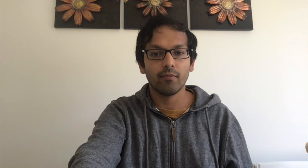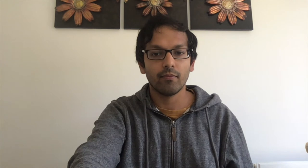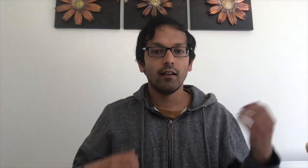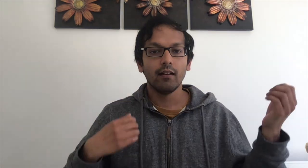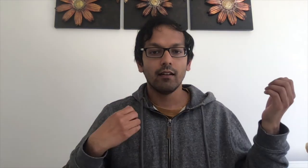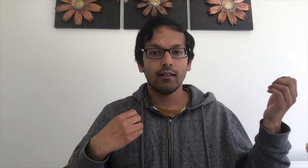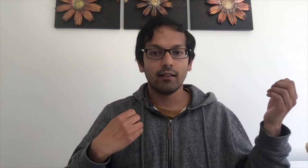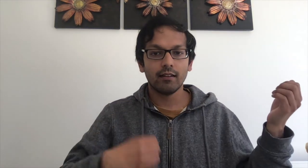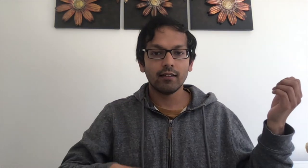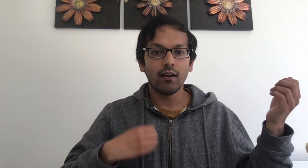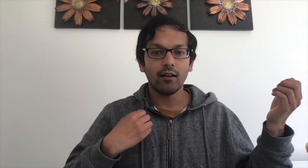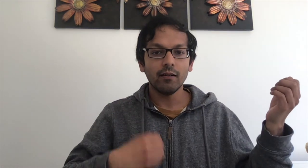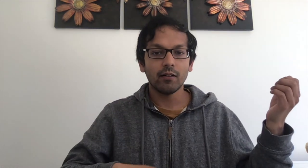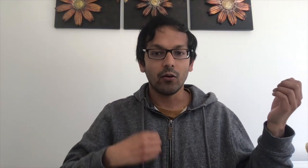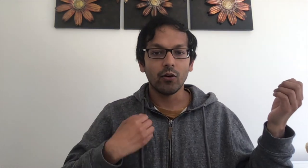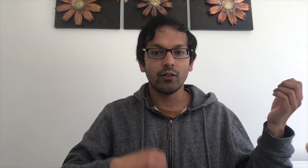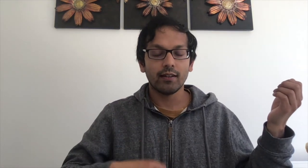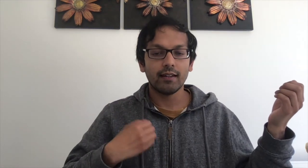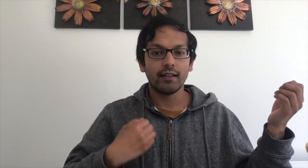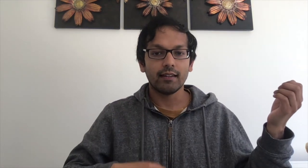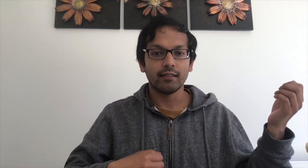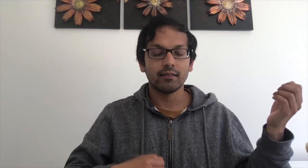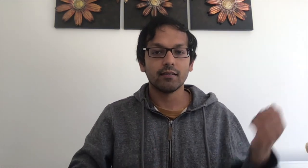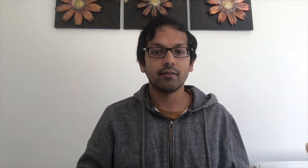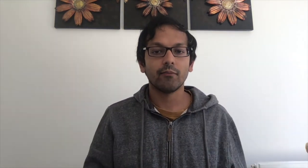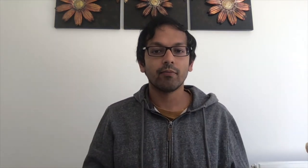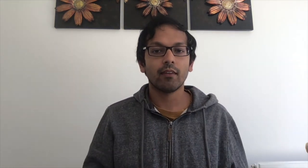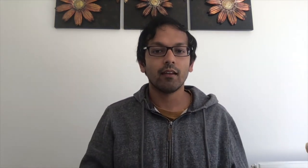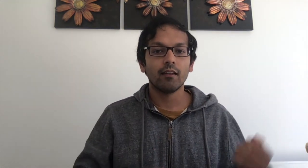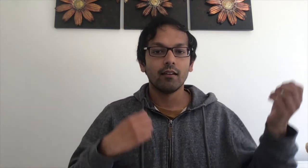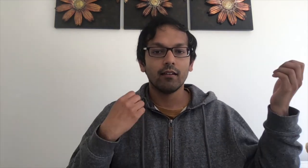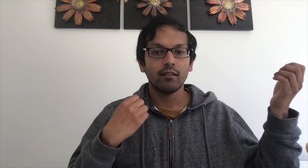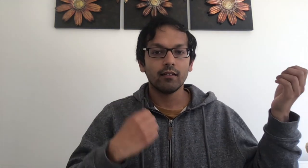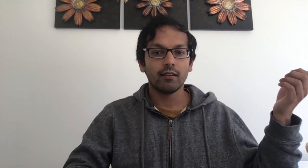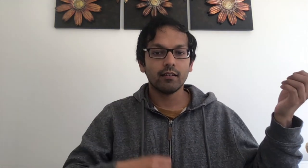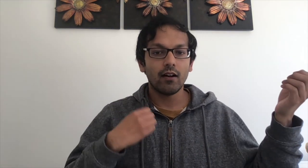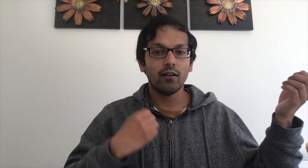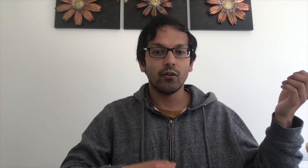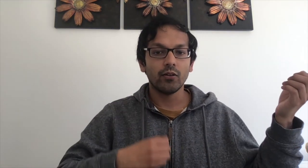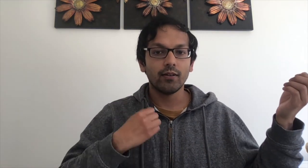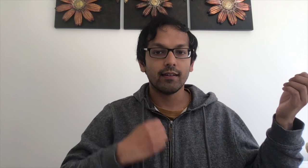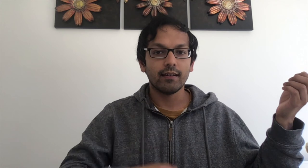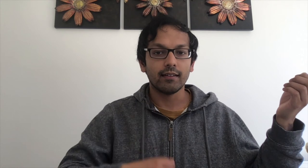Guitar or ukulele, guitar or ukulele.